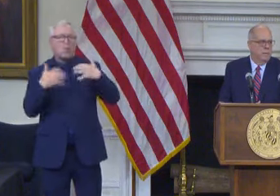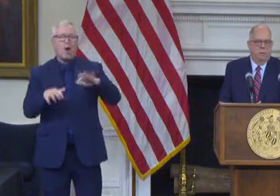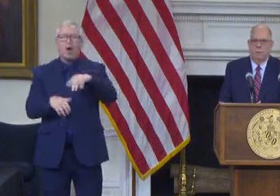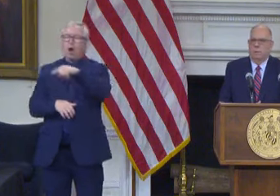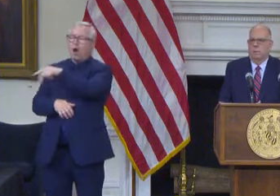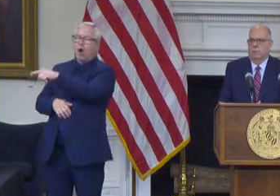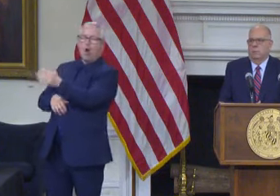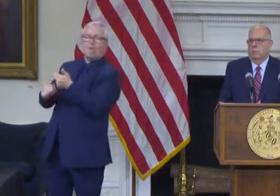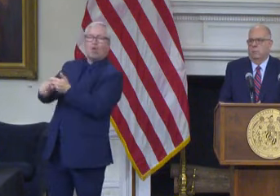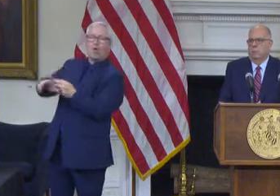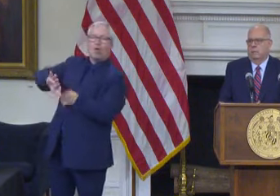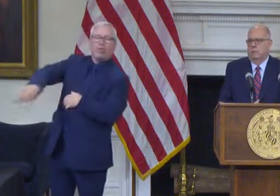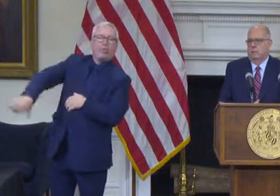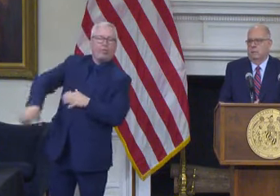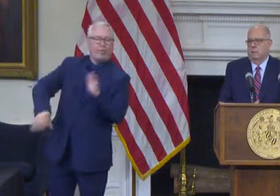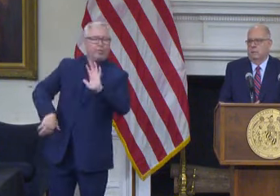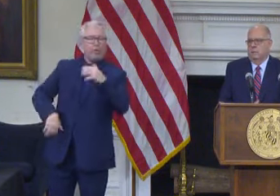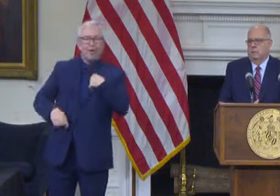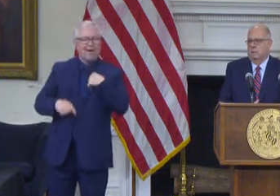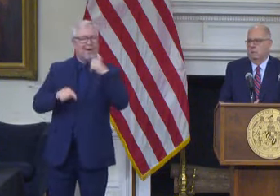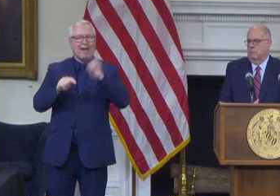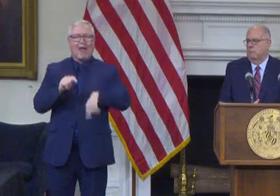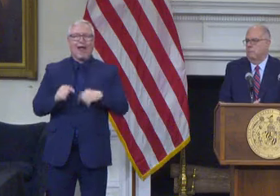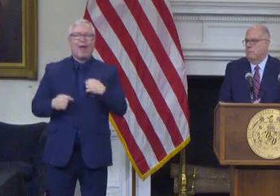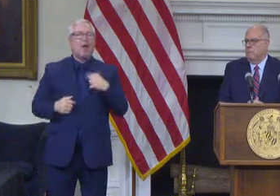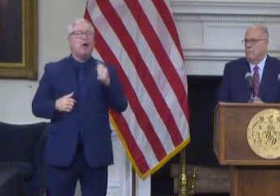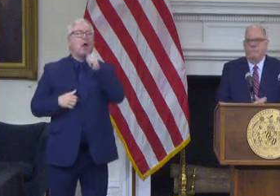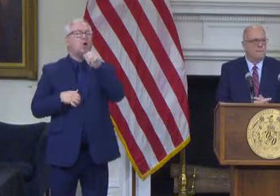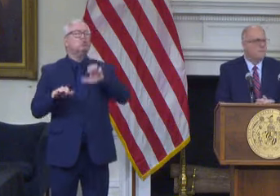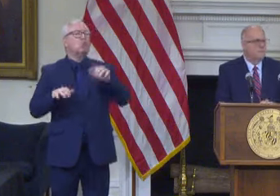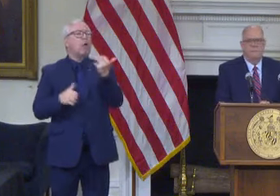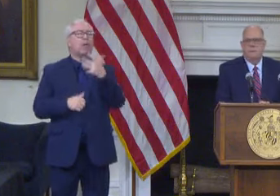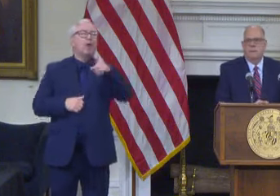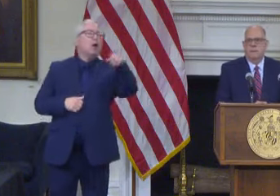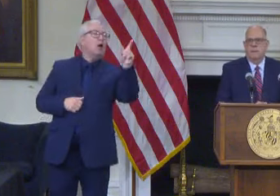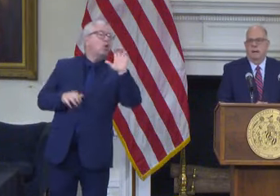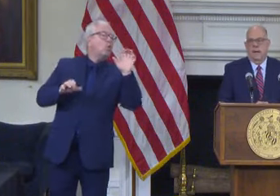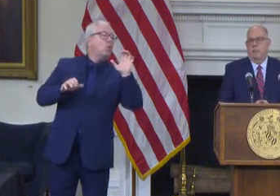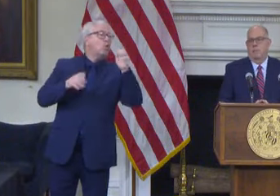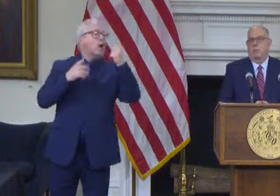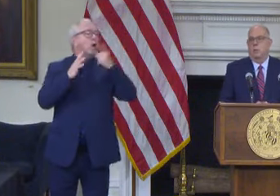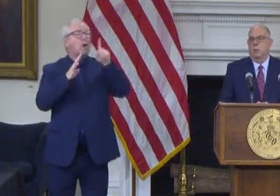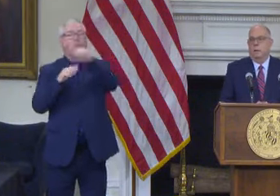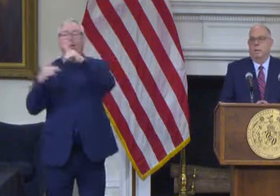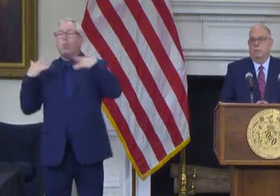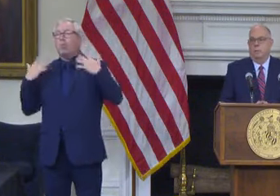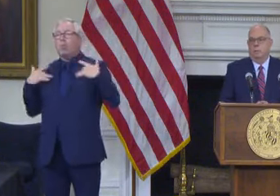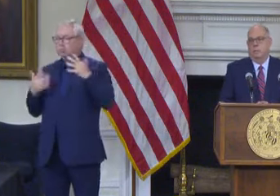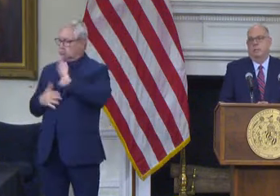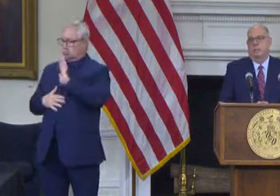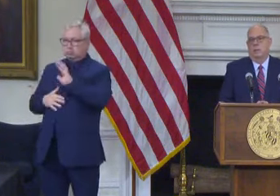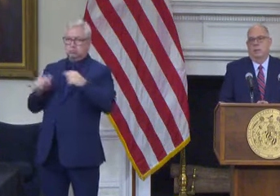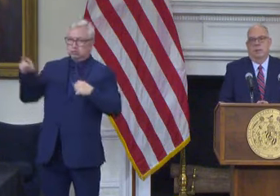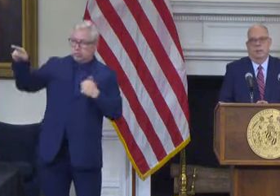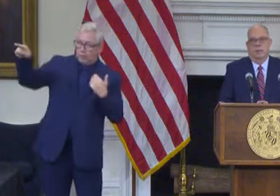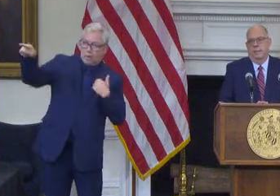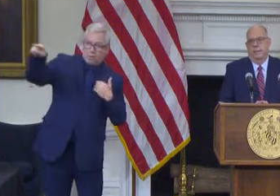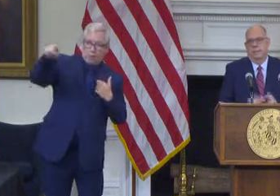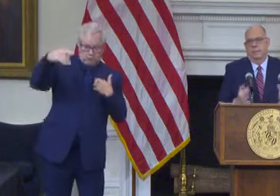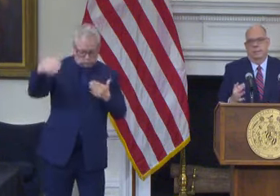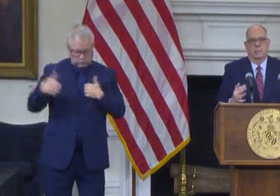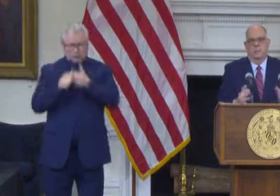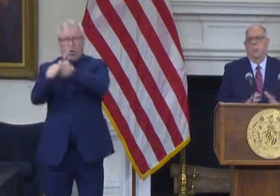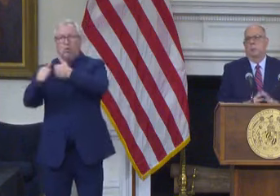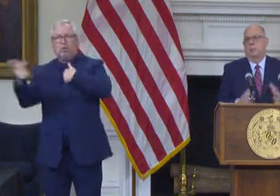we can't say we're not going to do it until everybody else does it it's just nonsense but do you not support that legislation I've been supporting that type of legislation for a long time